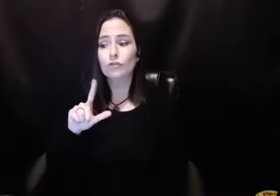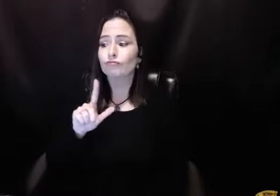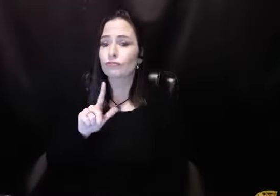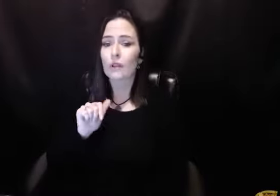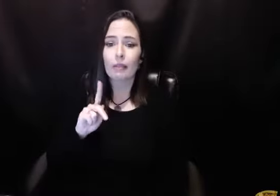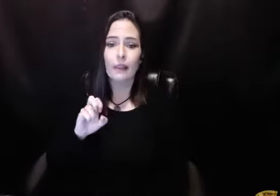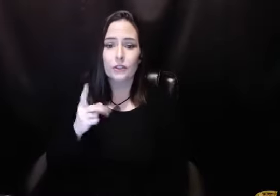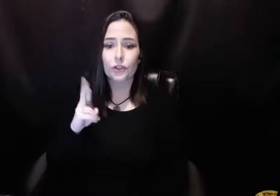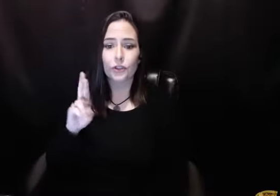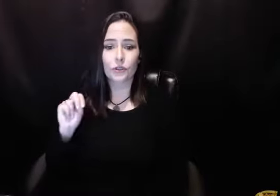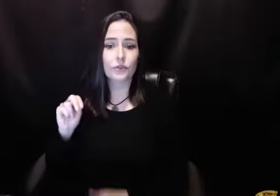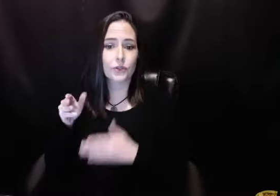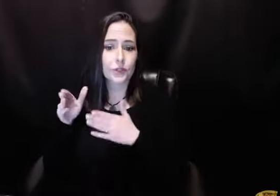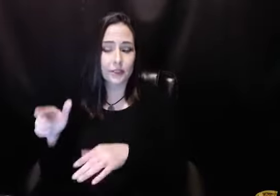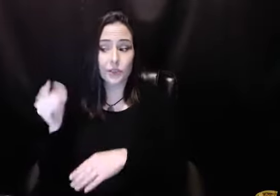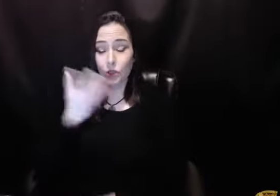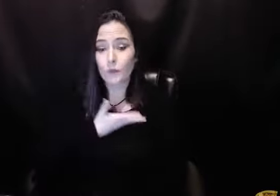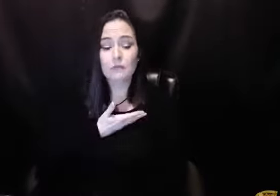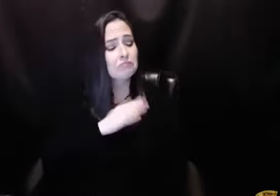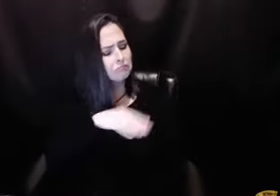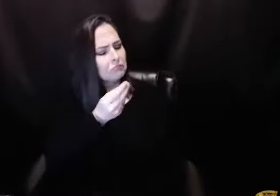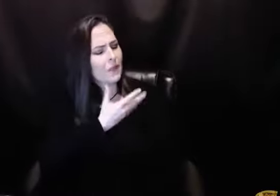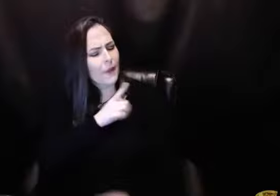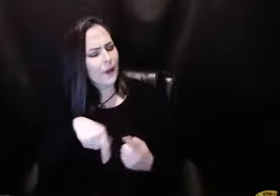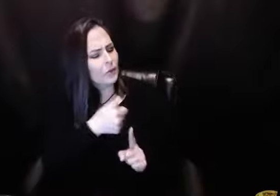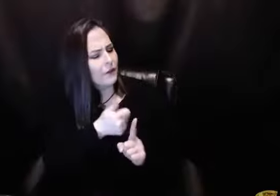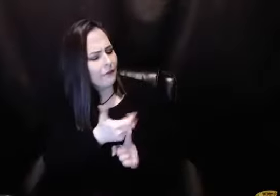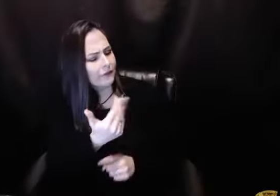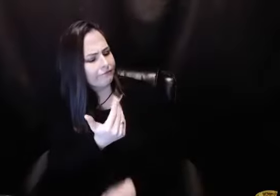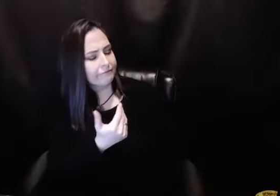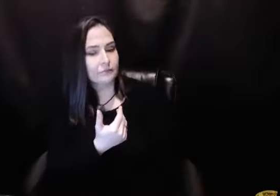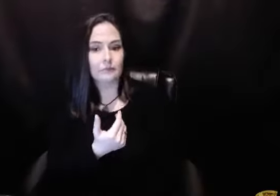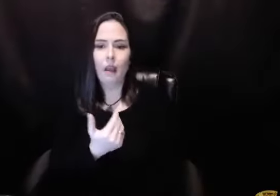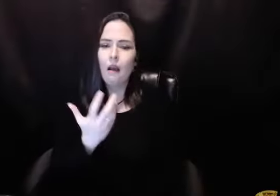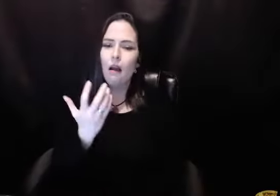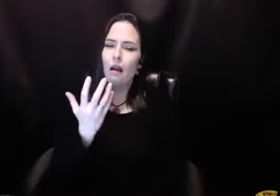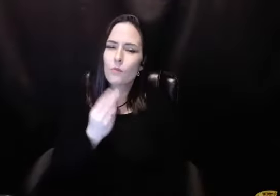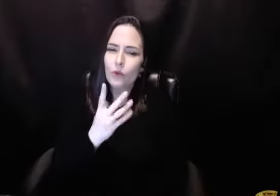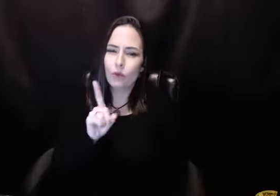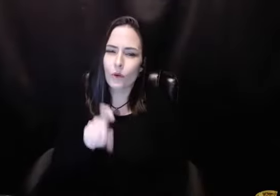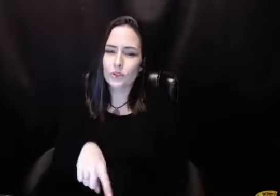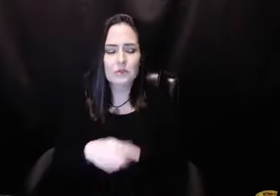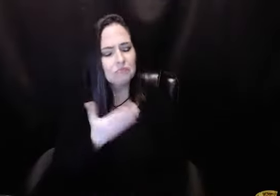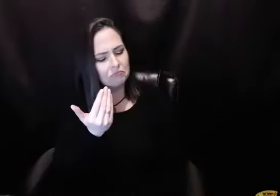the street, like Lakeshore in Toronto, and she says this to me, tell me about you.